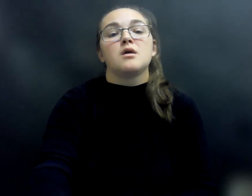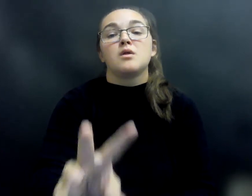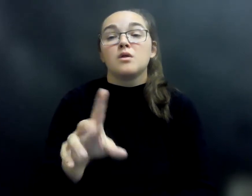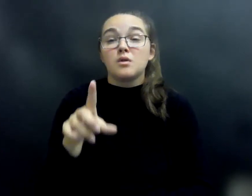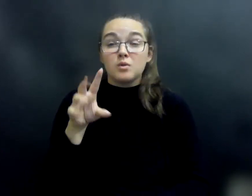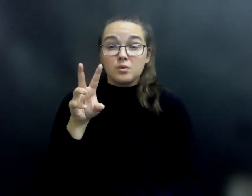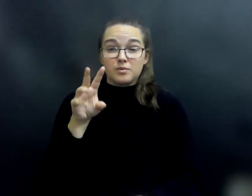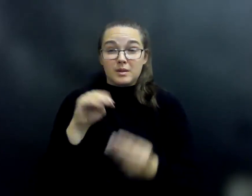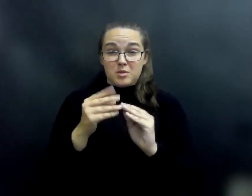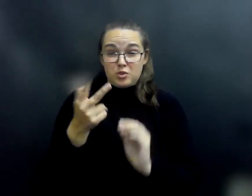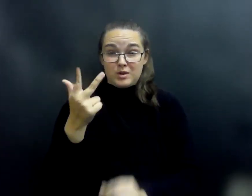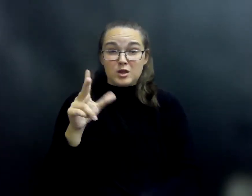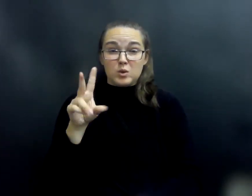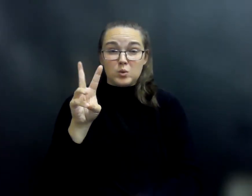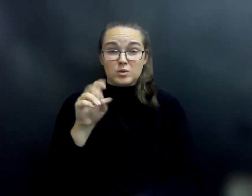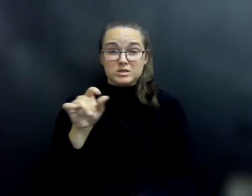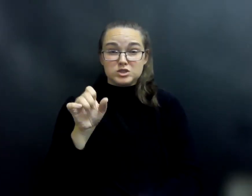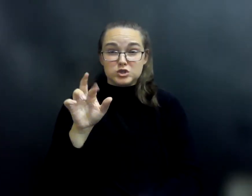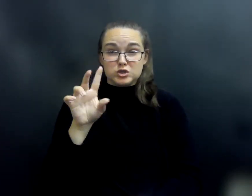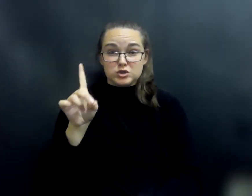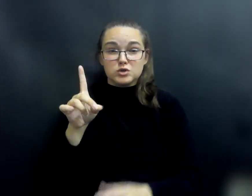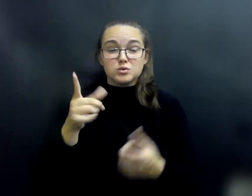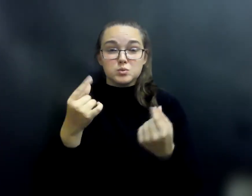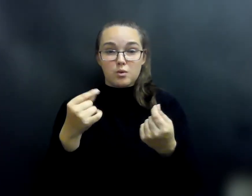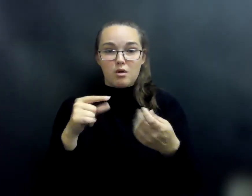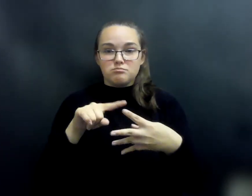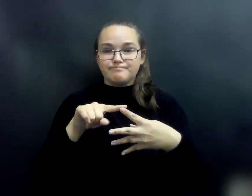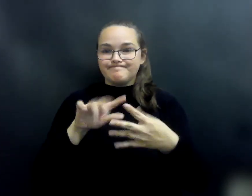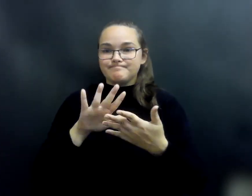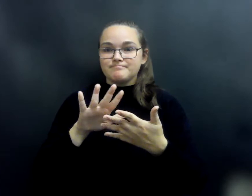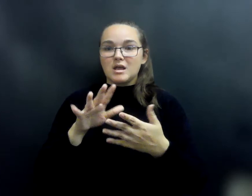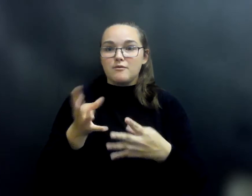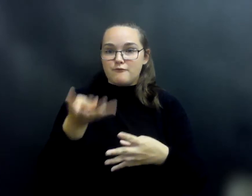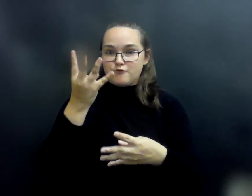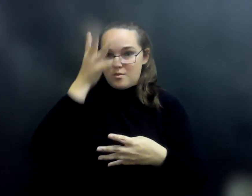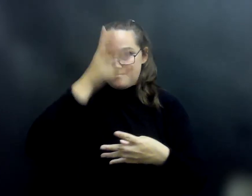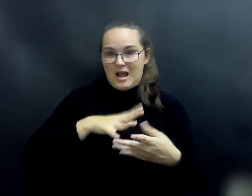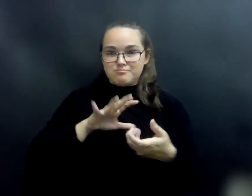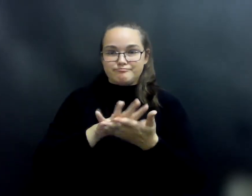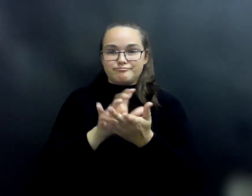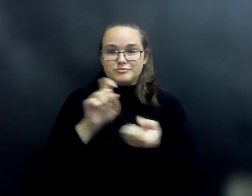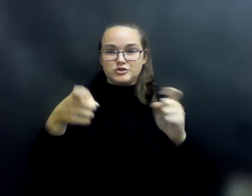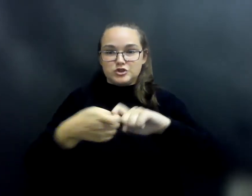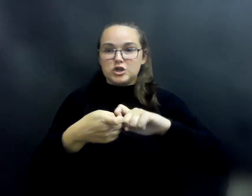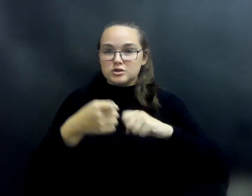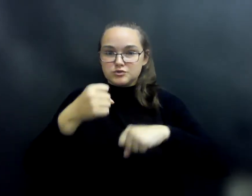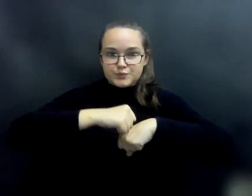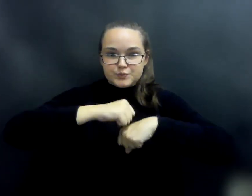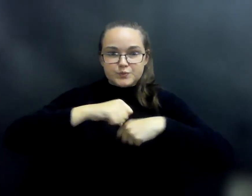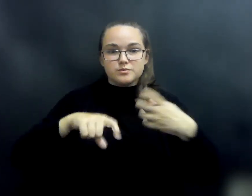The wizard, A, turns the four men to stone. B, refuses to show the men the princess.